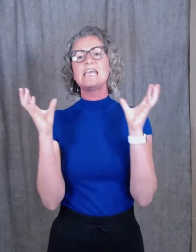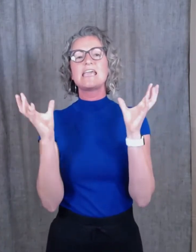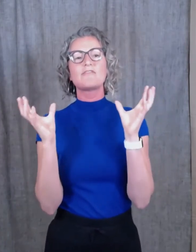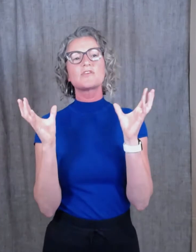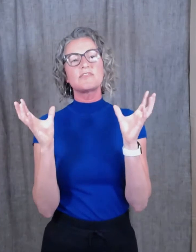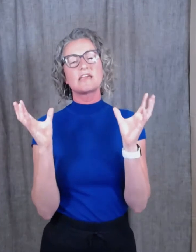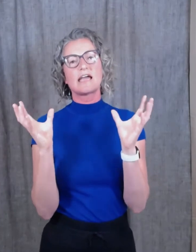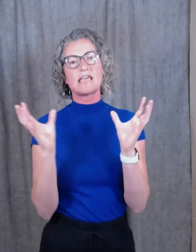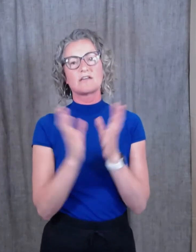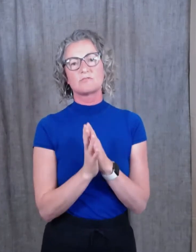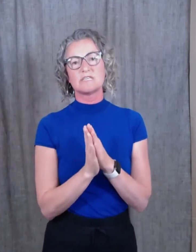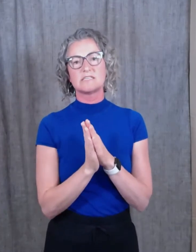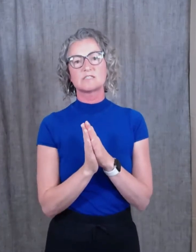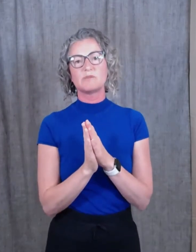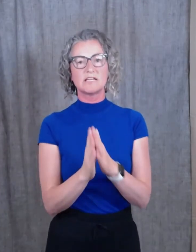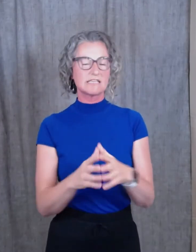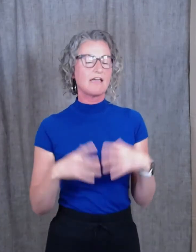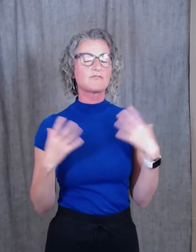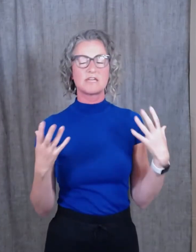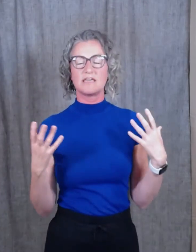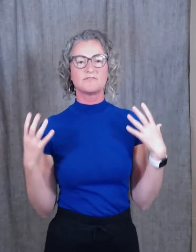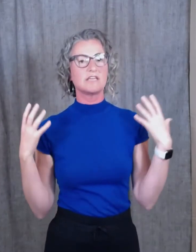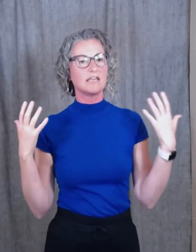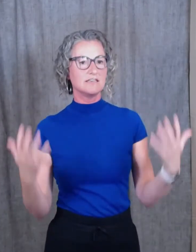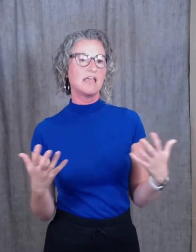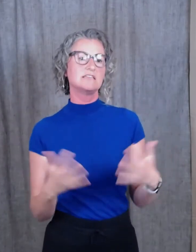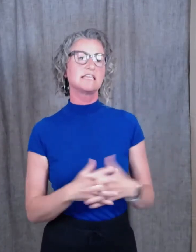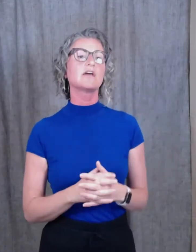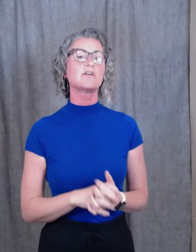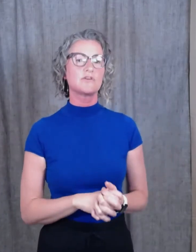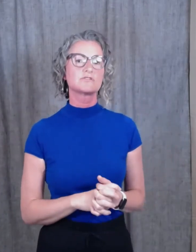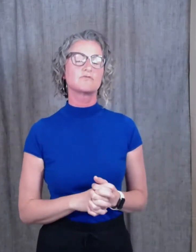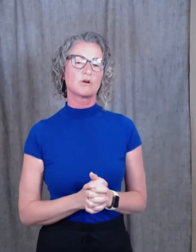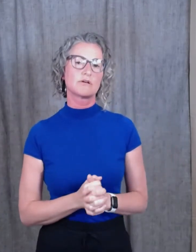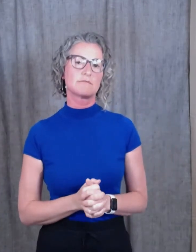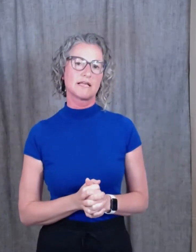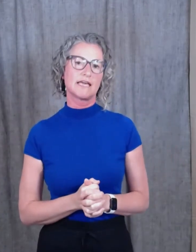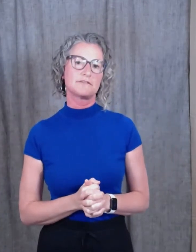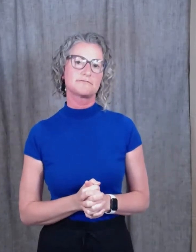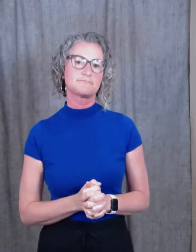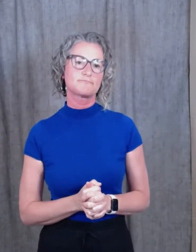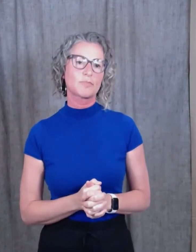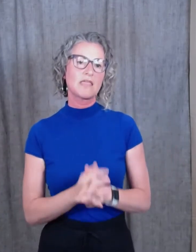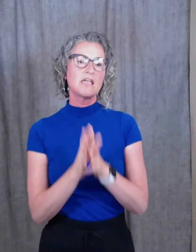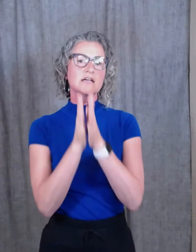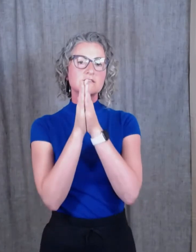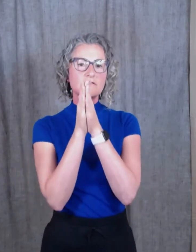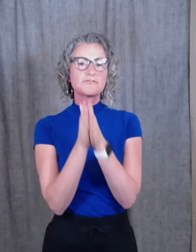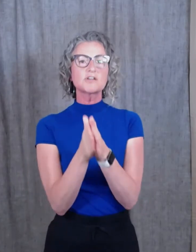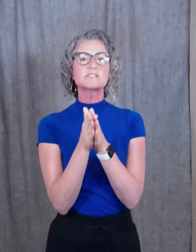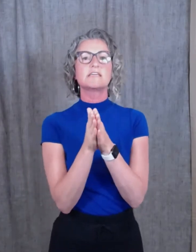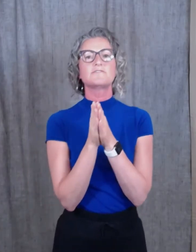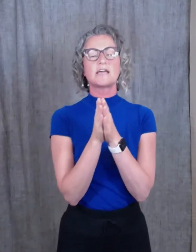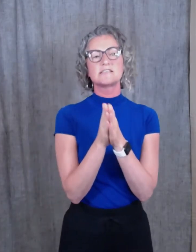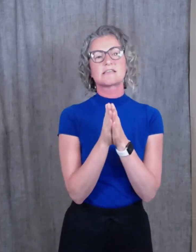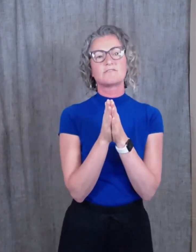everything I can from this experience, every gift and carry those forward in my life. So the first gift I discovered